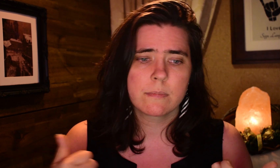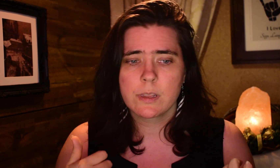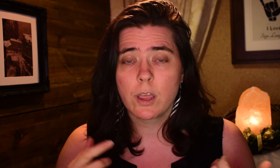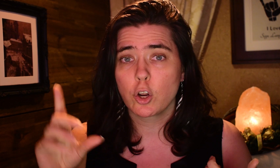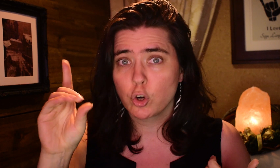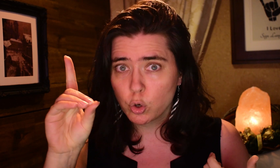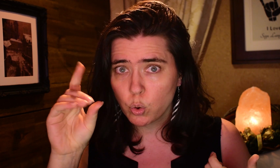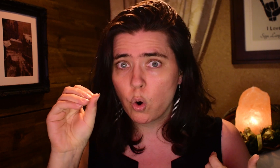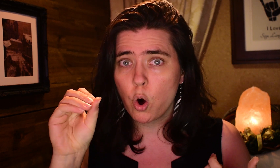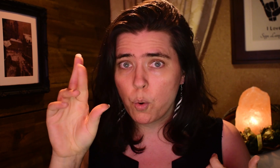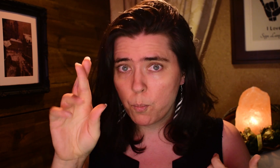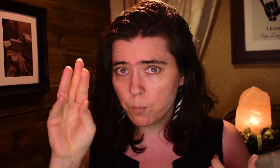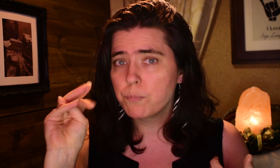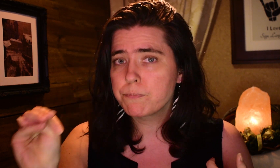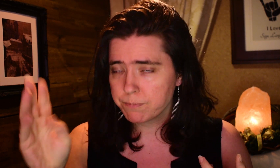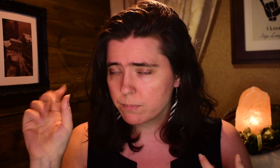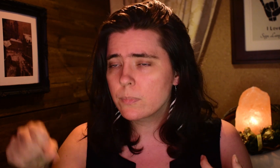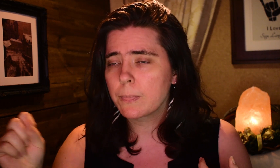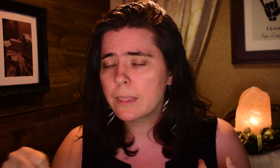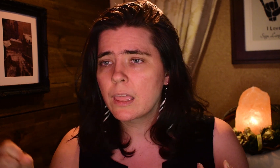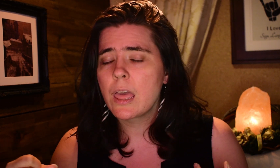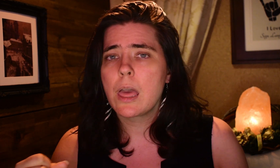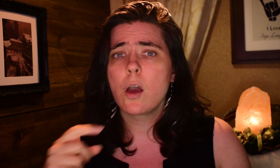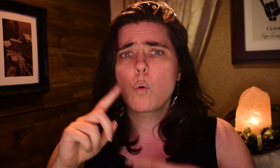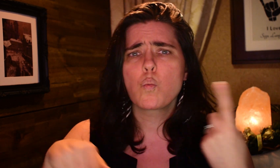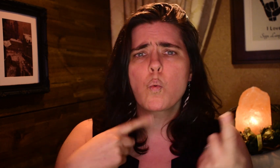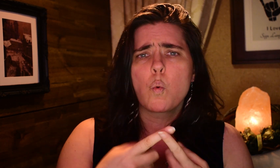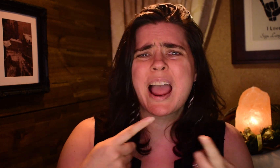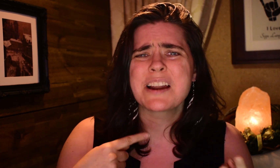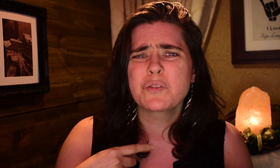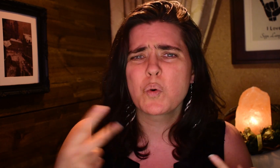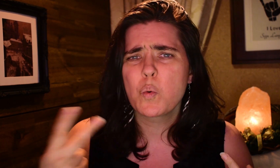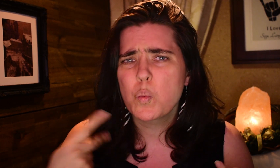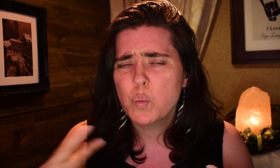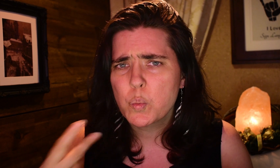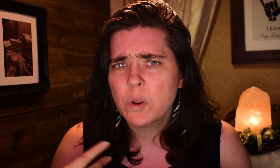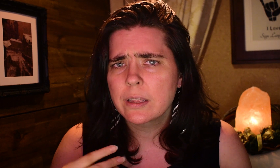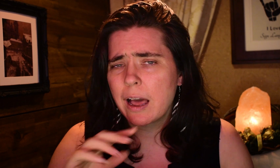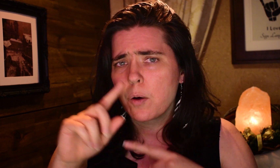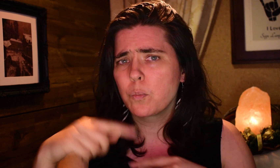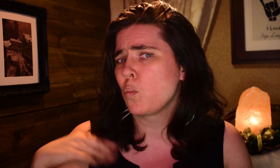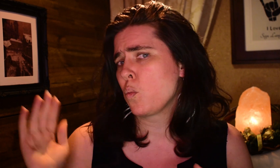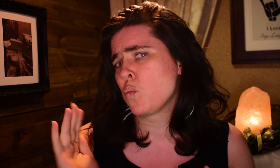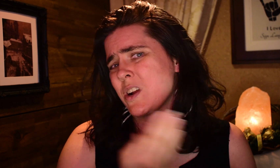And so, when we would